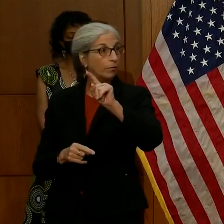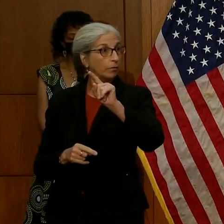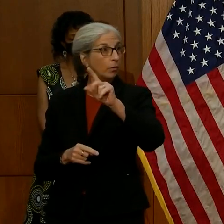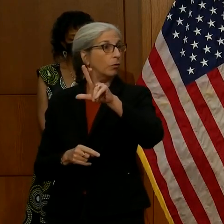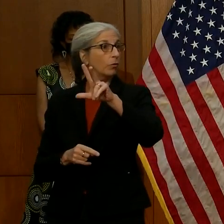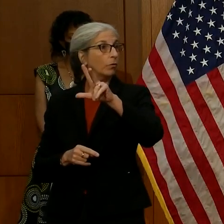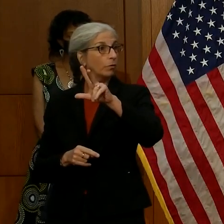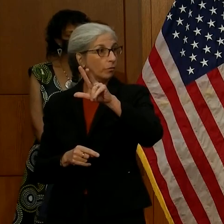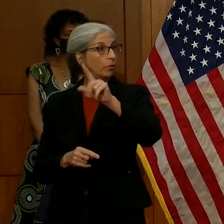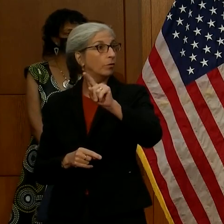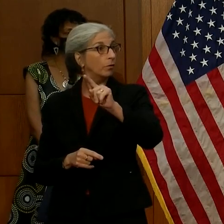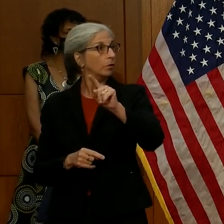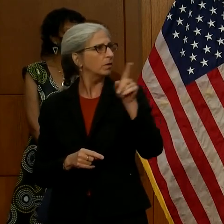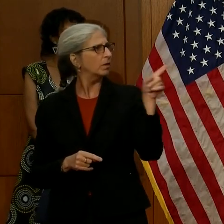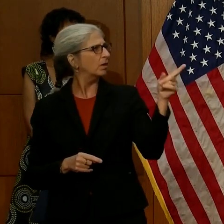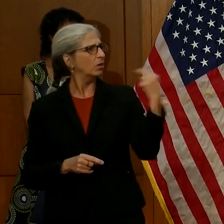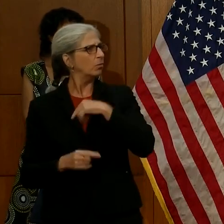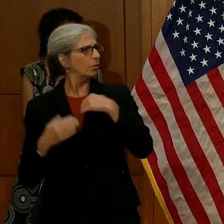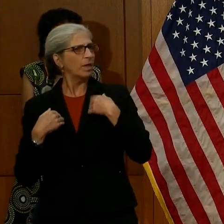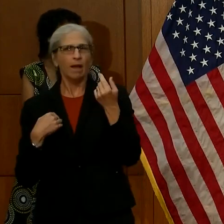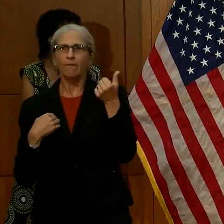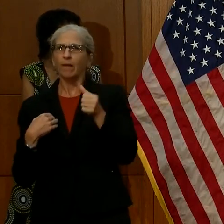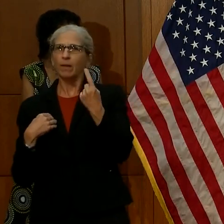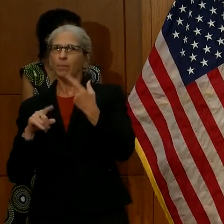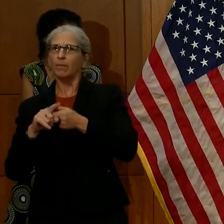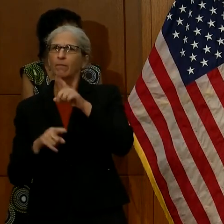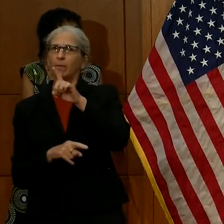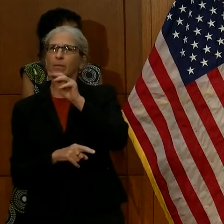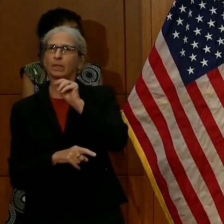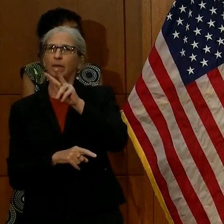point? Do we have anybody from DMV?